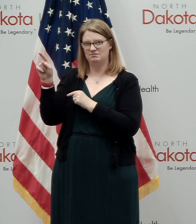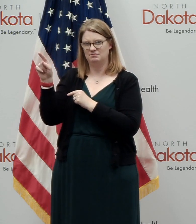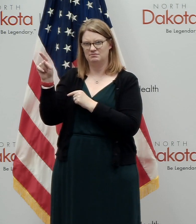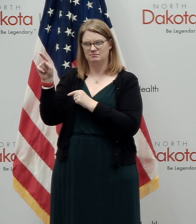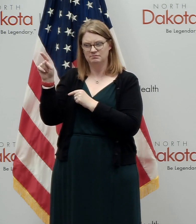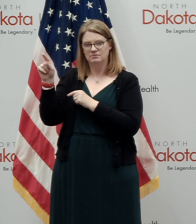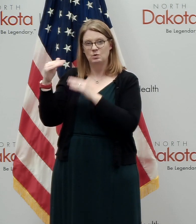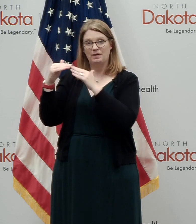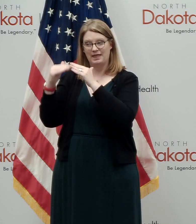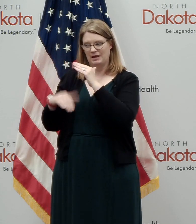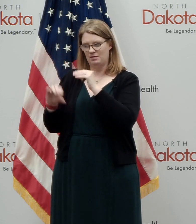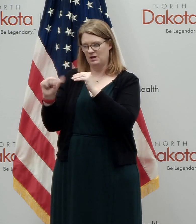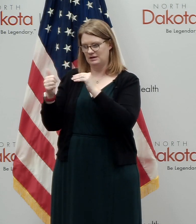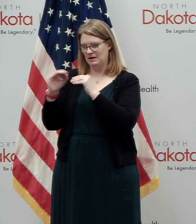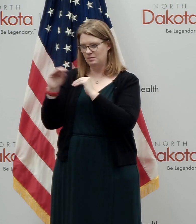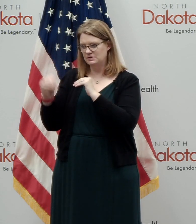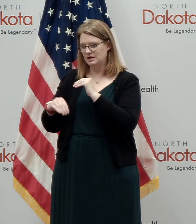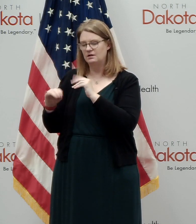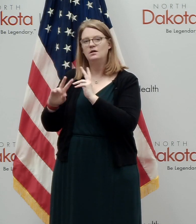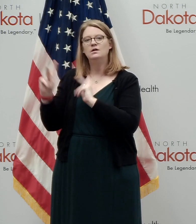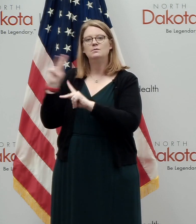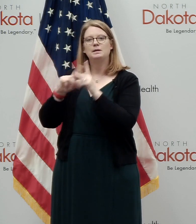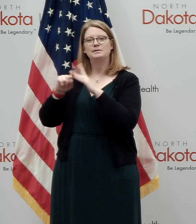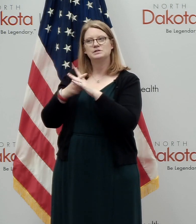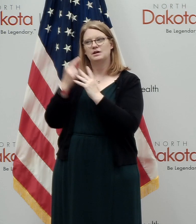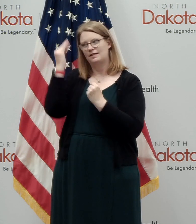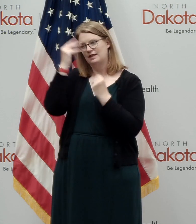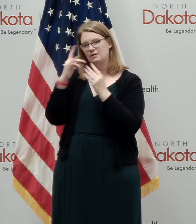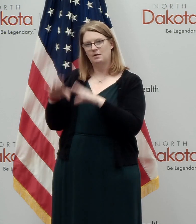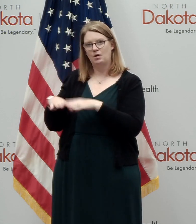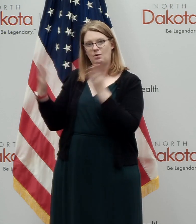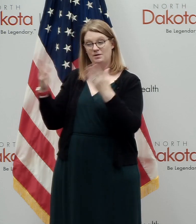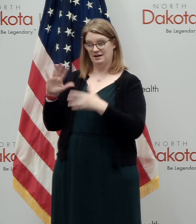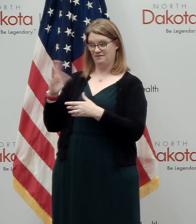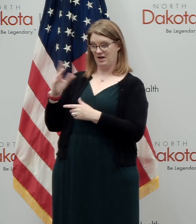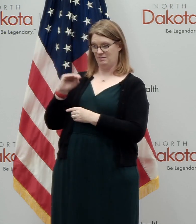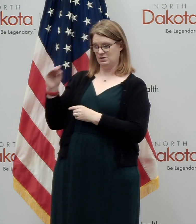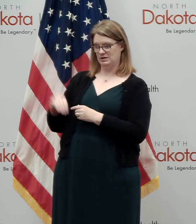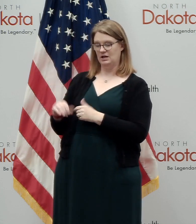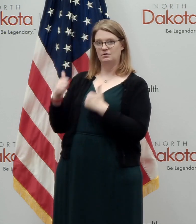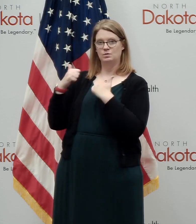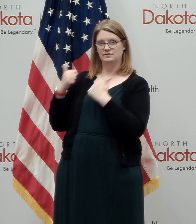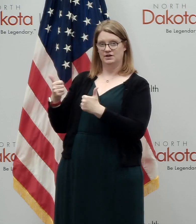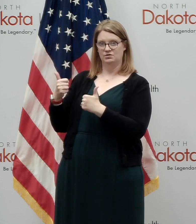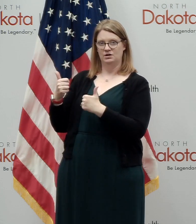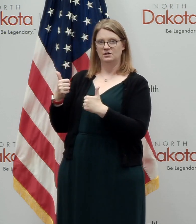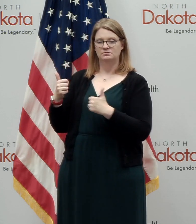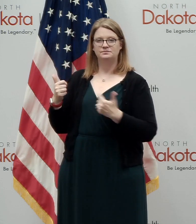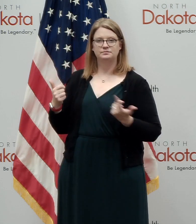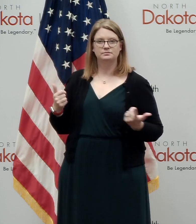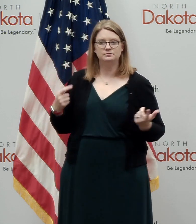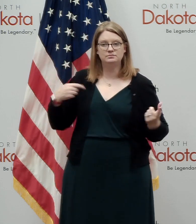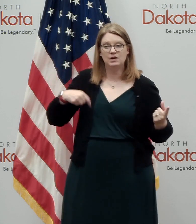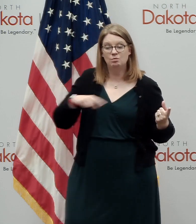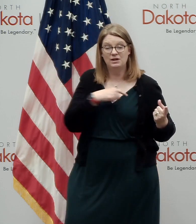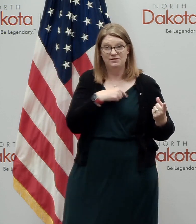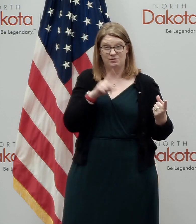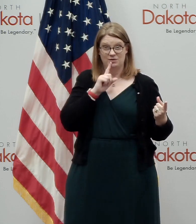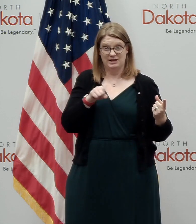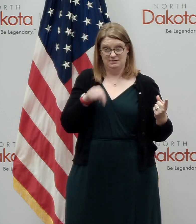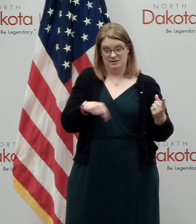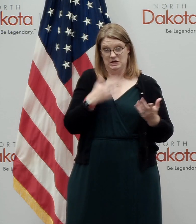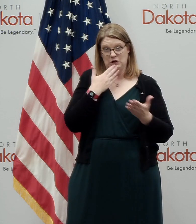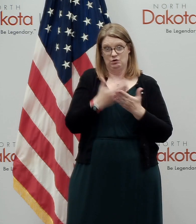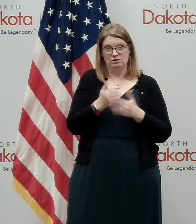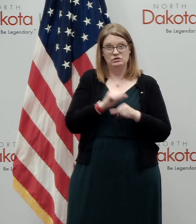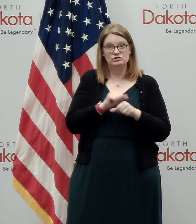when they got below 10 is when people started thinking about opening up and five was victory. Uh, we're just, we've done such a good job in North Dakota of having